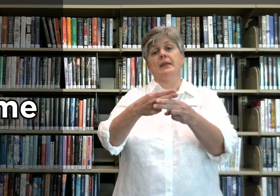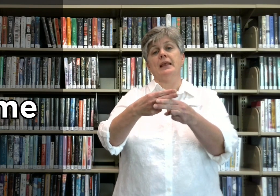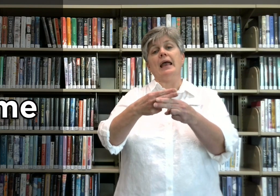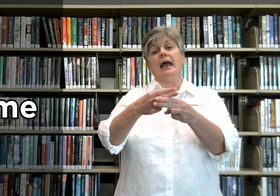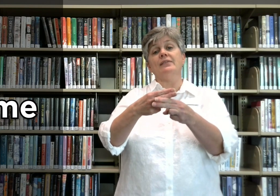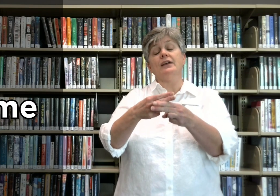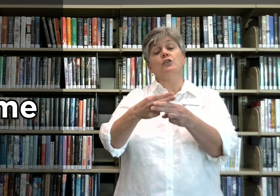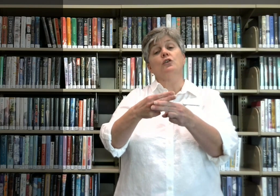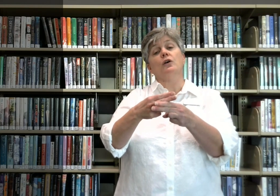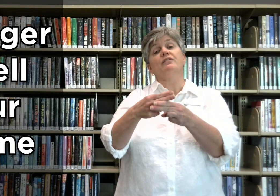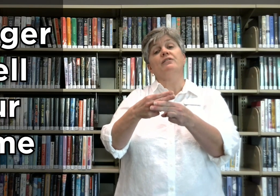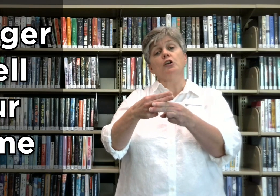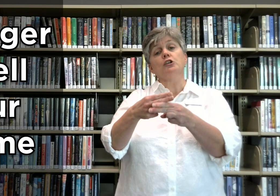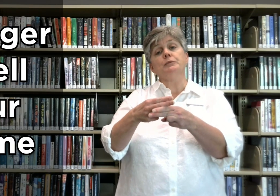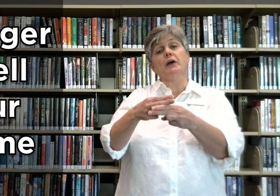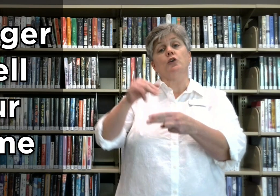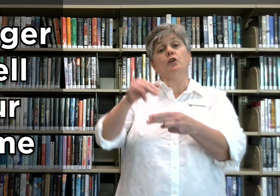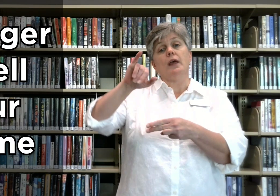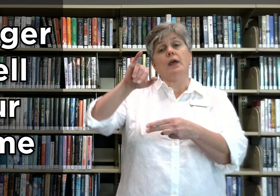And then you're going to fingerspell your name.